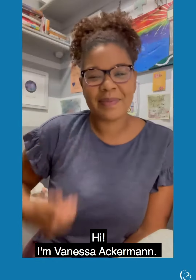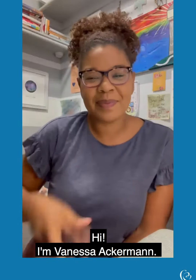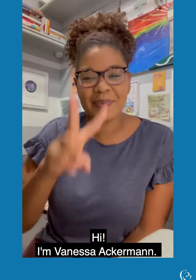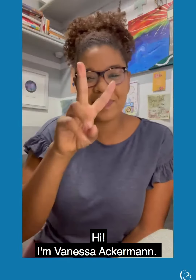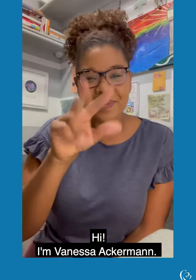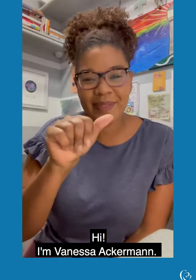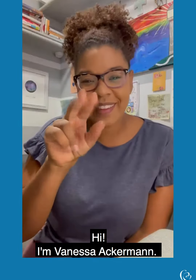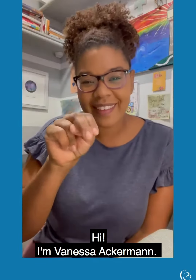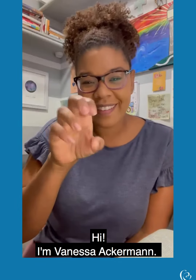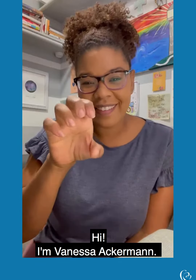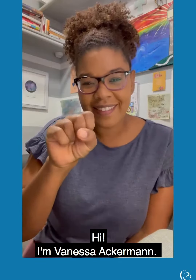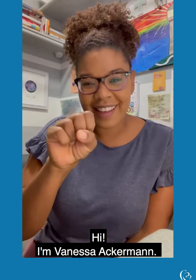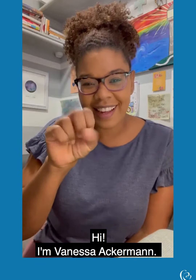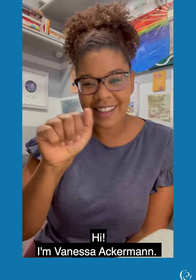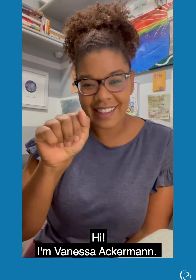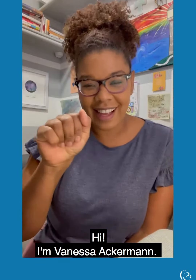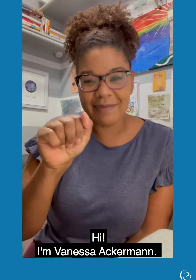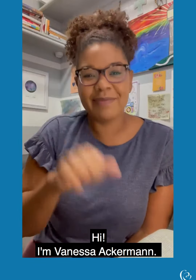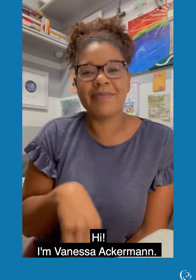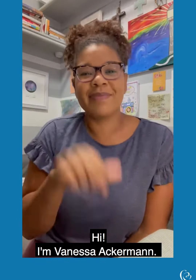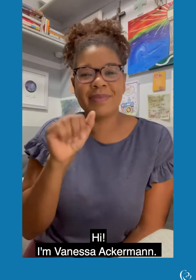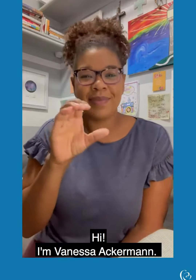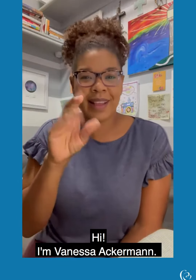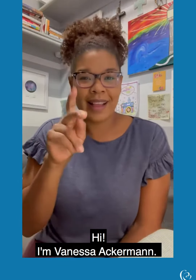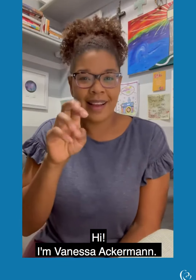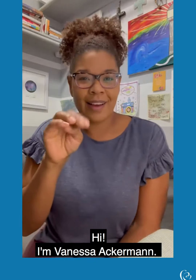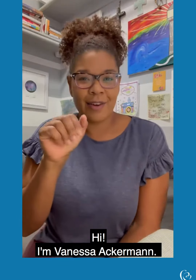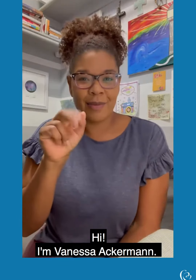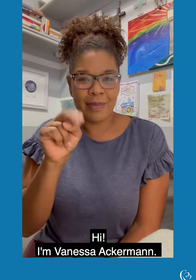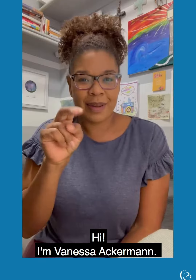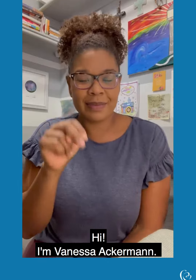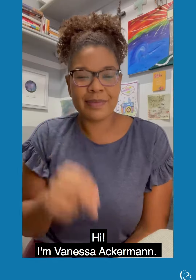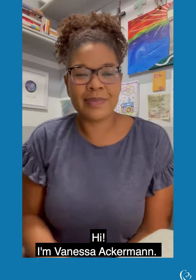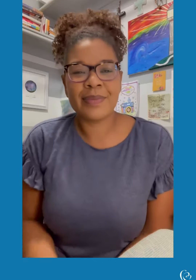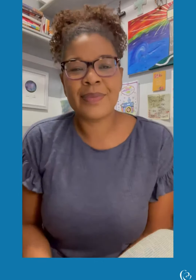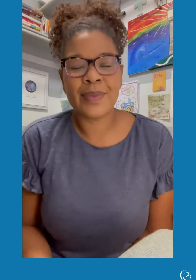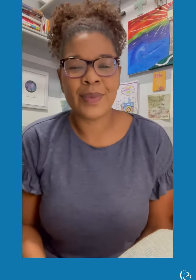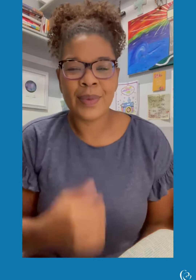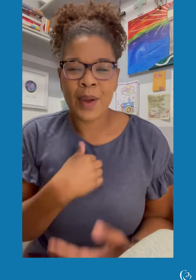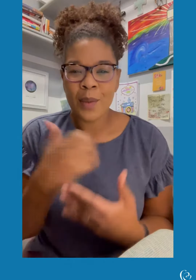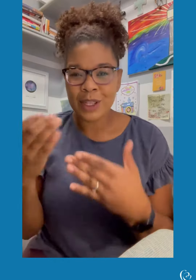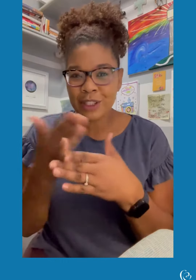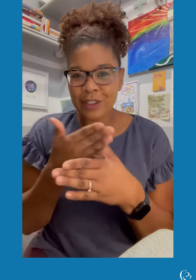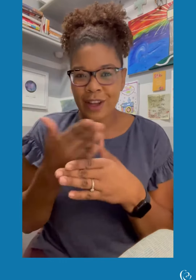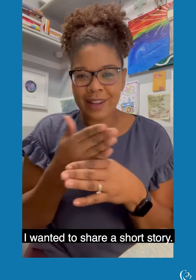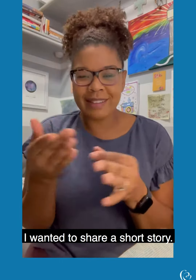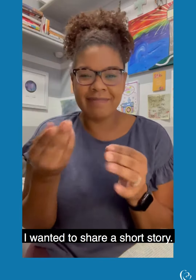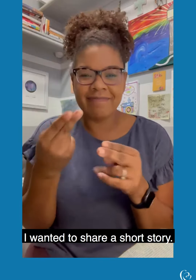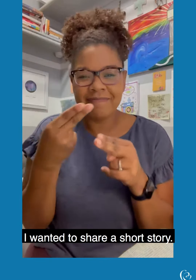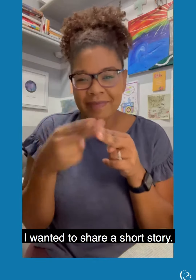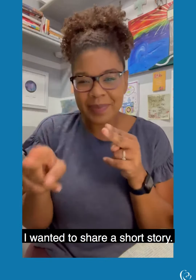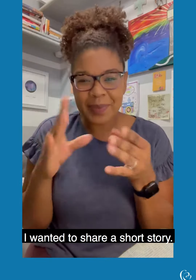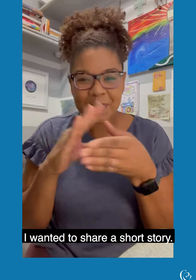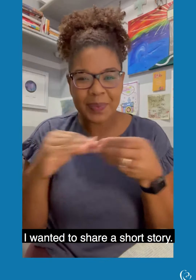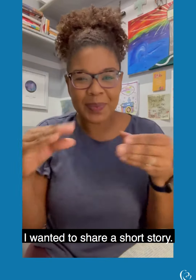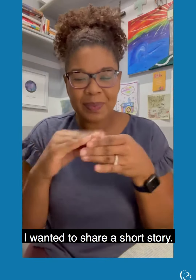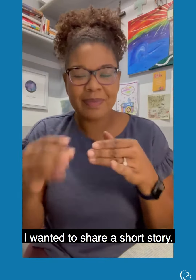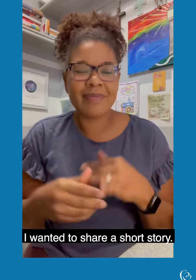Hi, I'm Vanessa Ackerman. I wanted to share a short